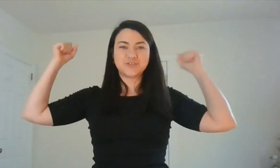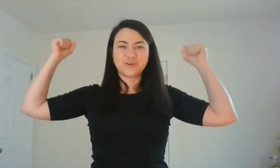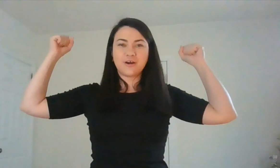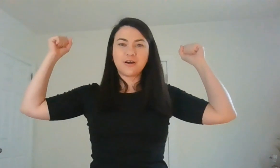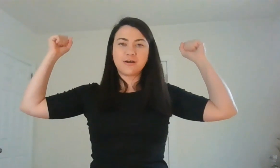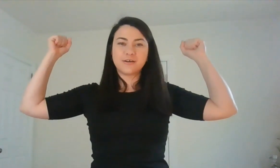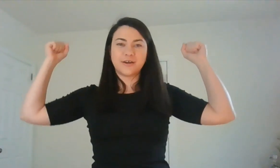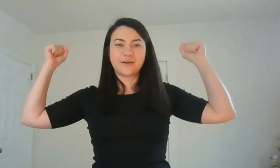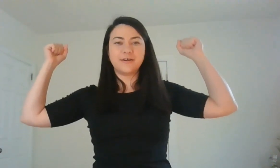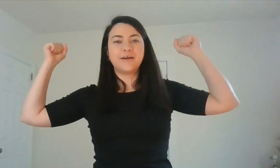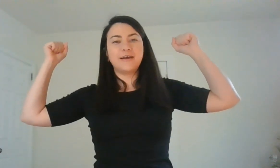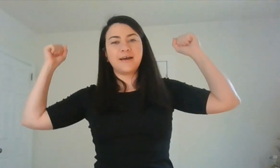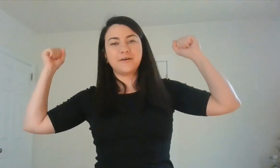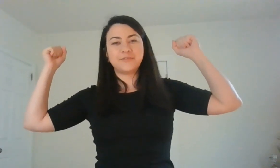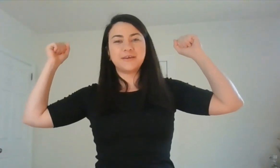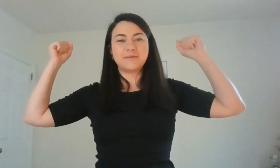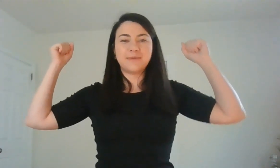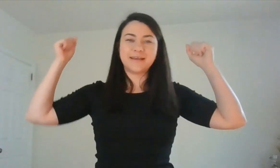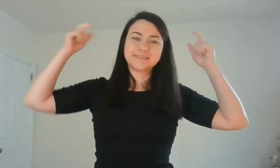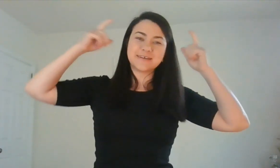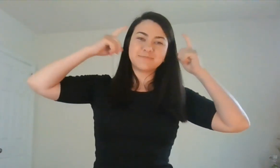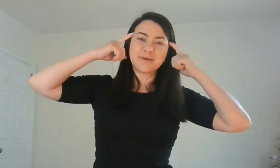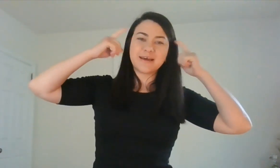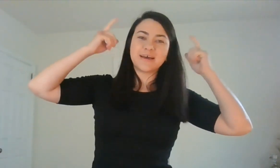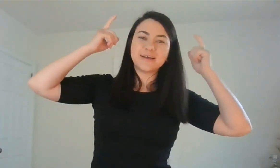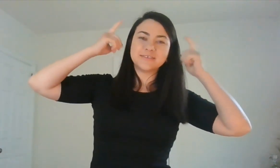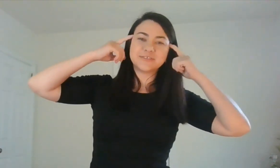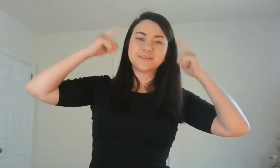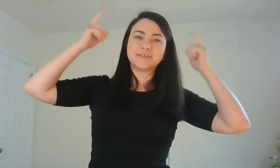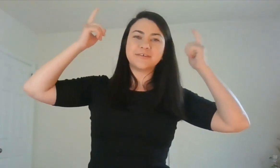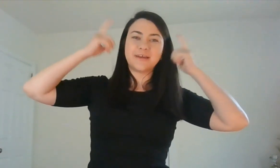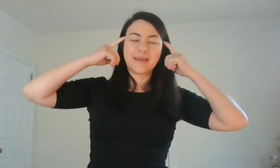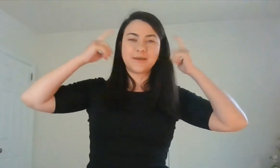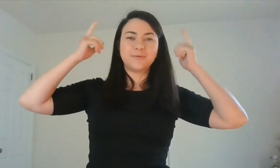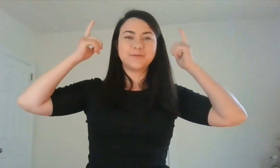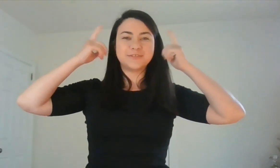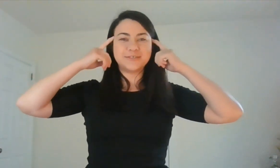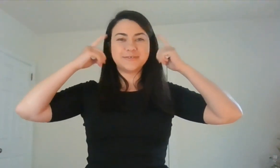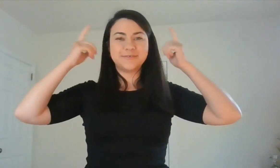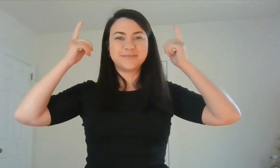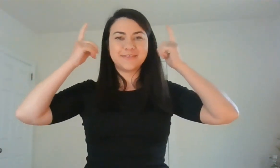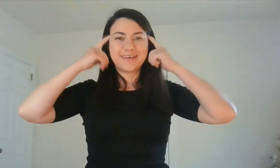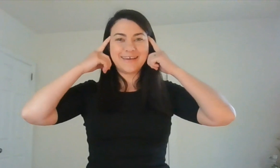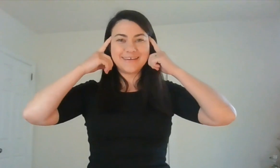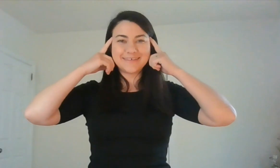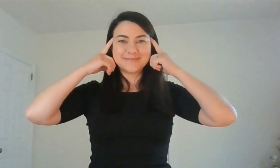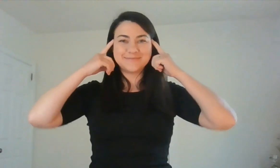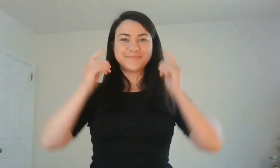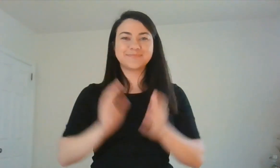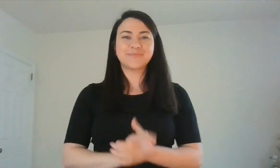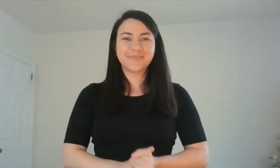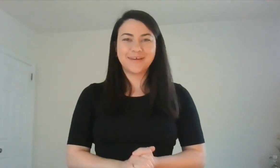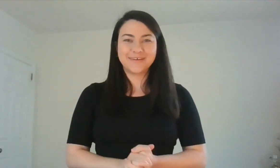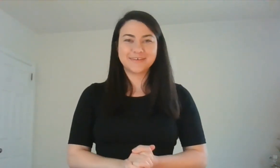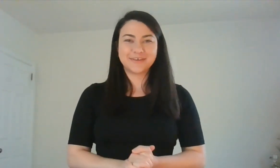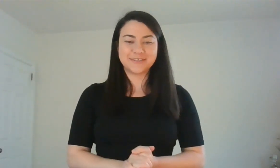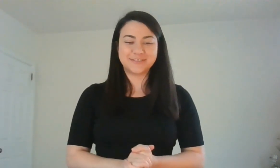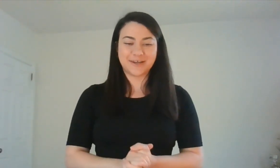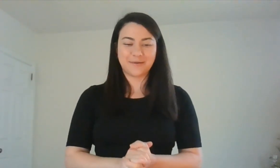stronger. Healthy makes us better. Able to think. Good job,